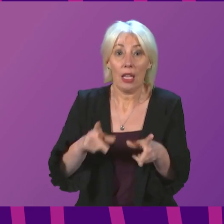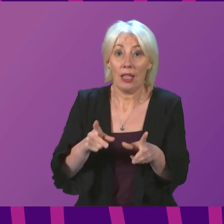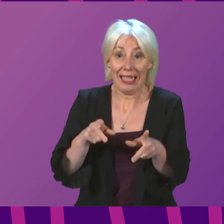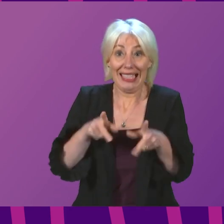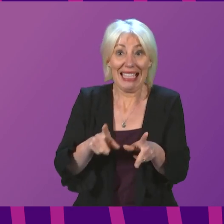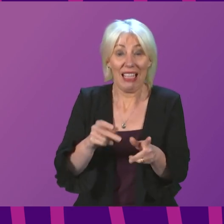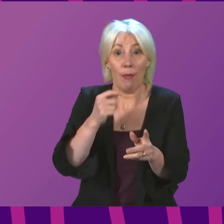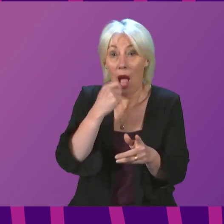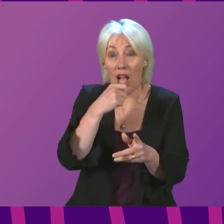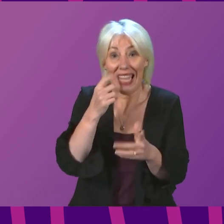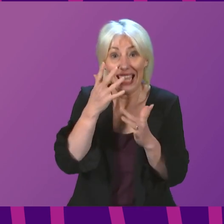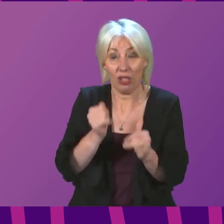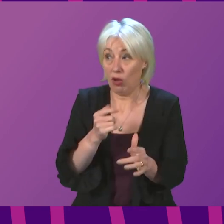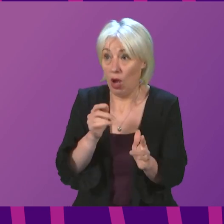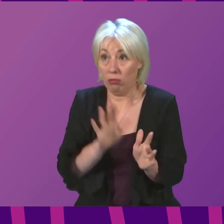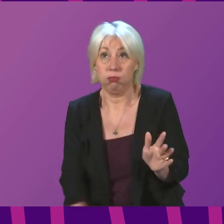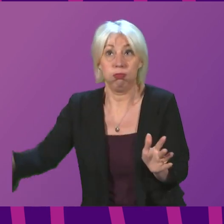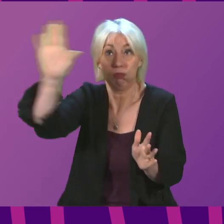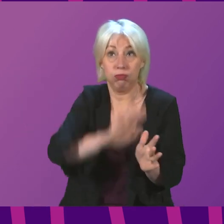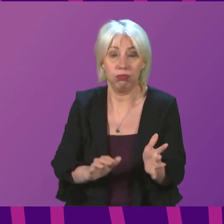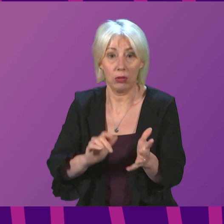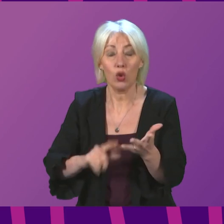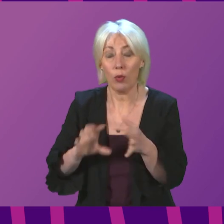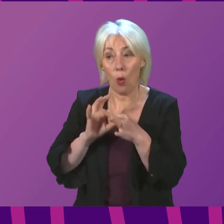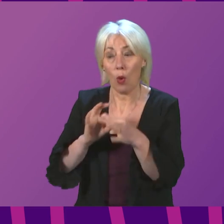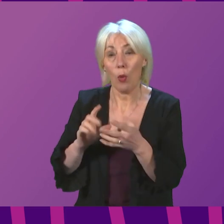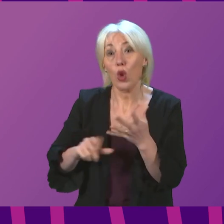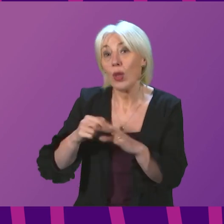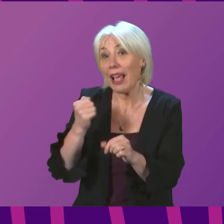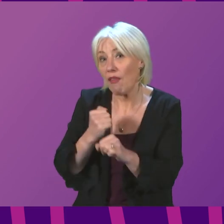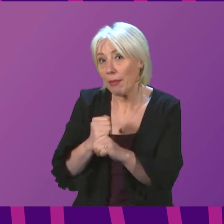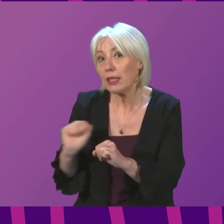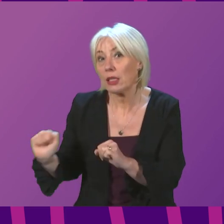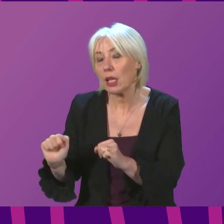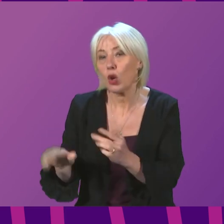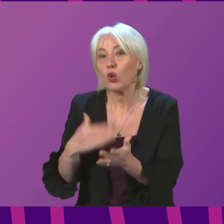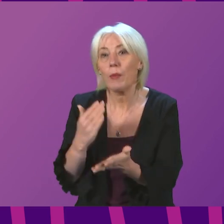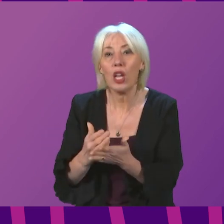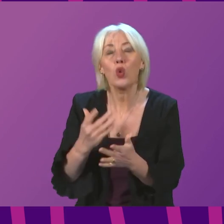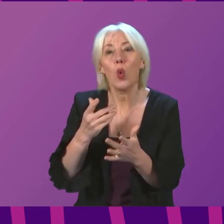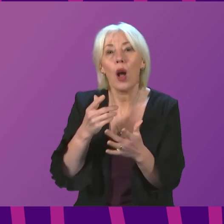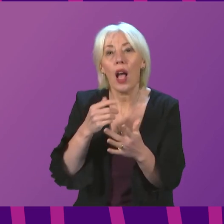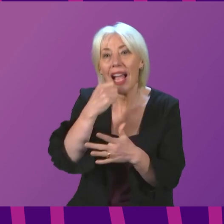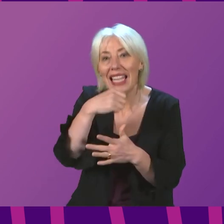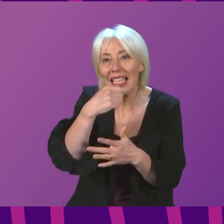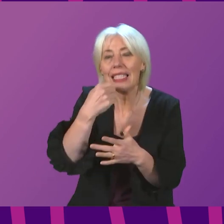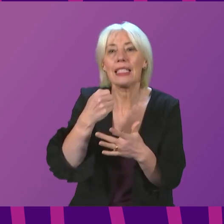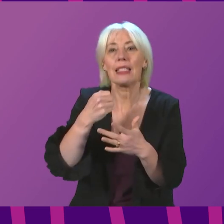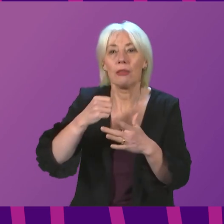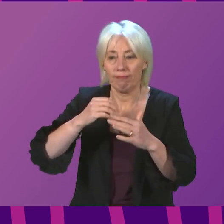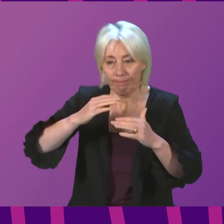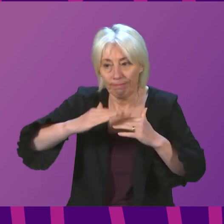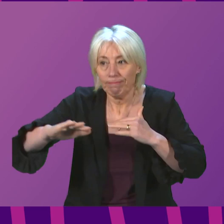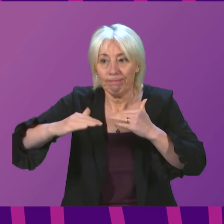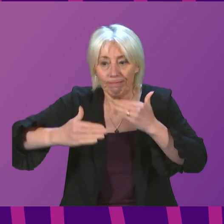We are working closely with the UK Government to make sure that the flow of testing remains as we